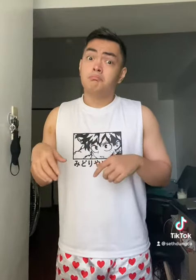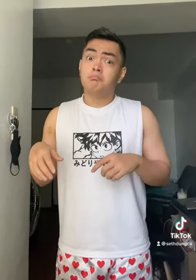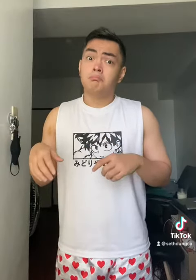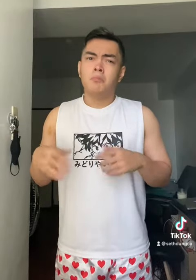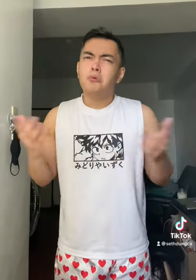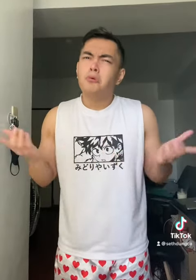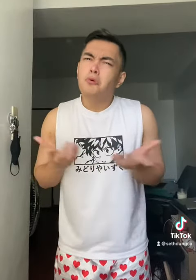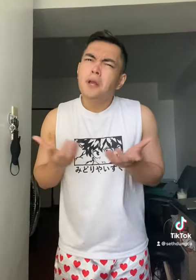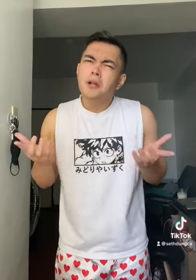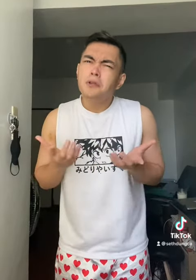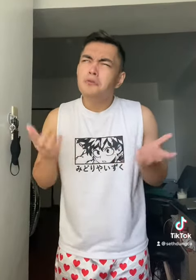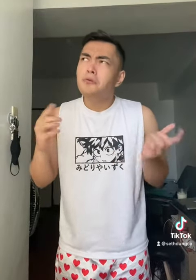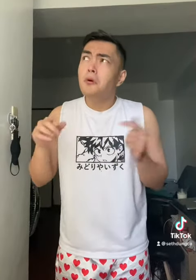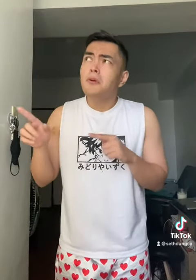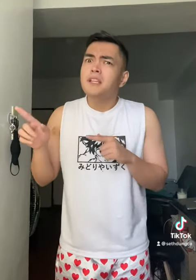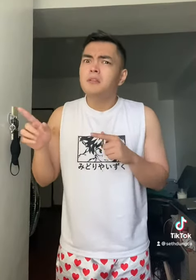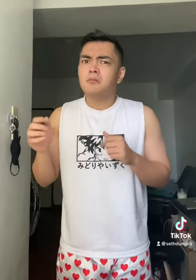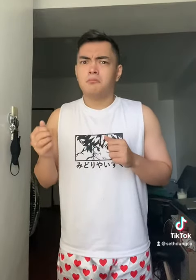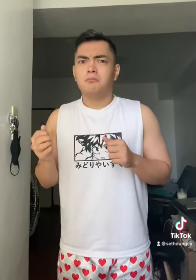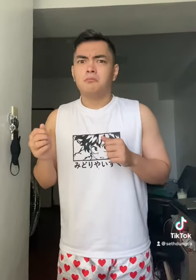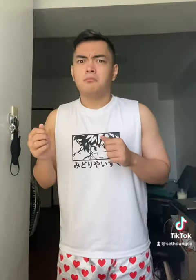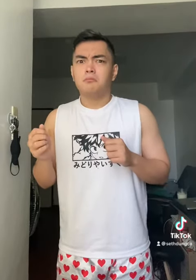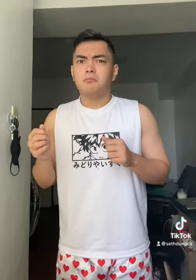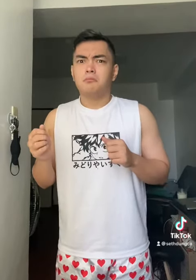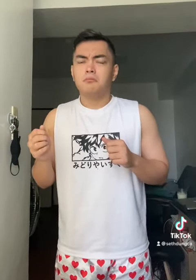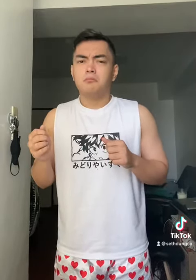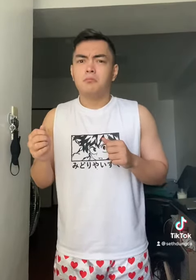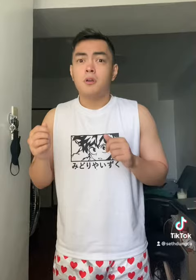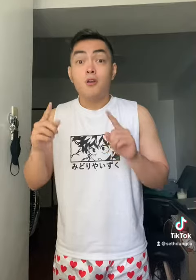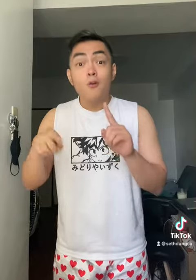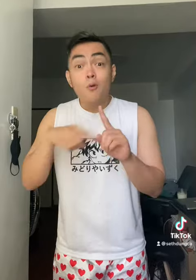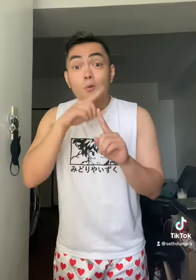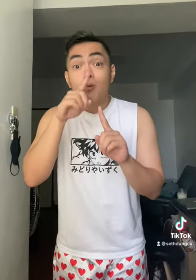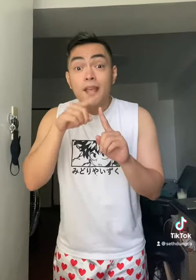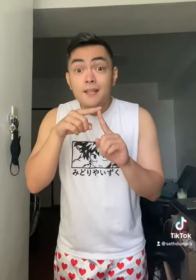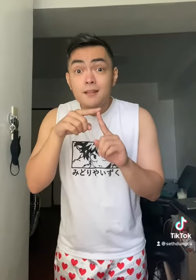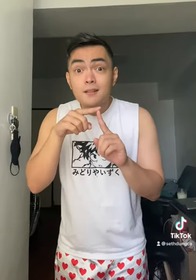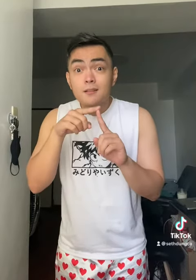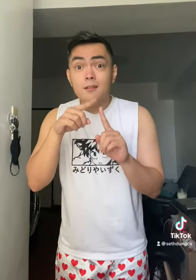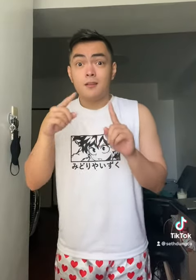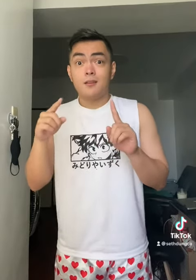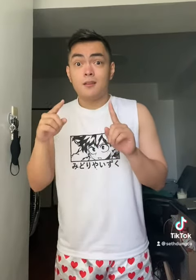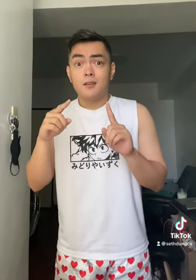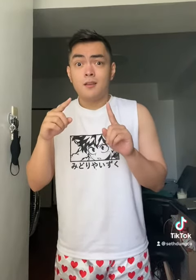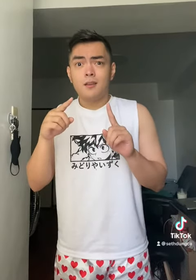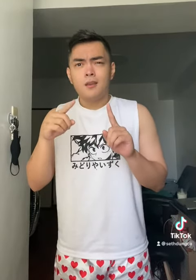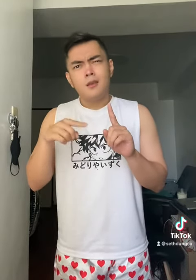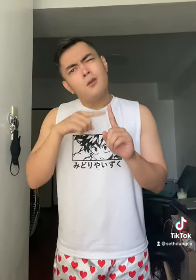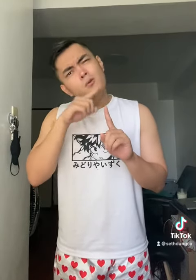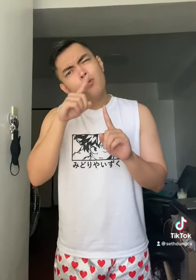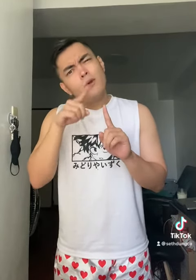Where are you going? When? When?